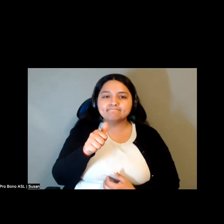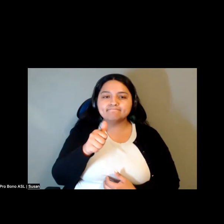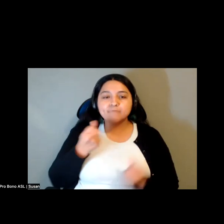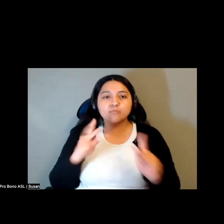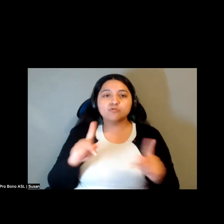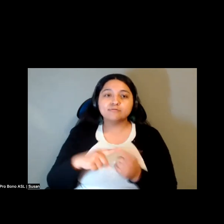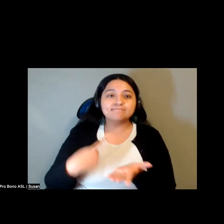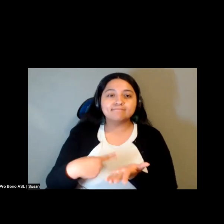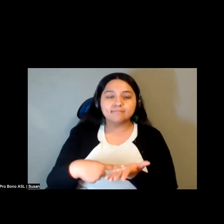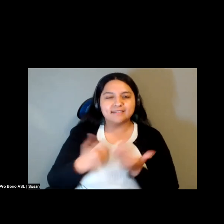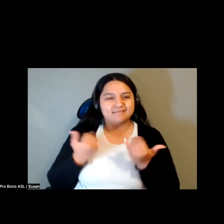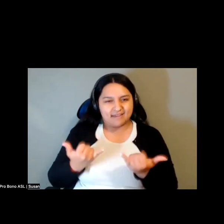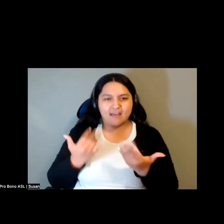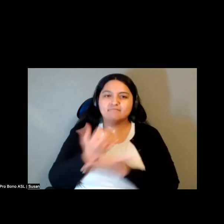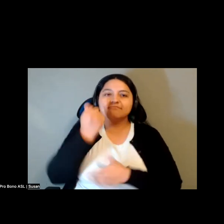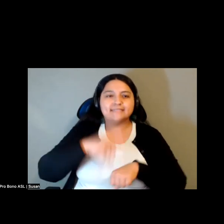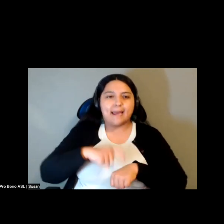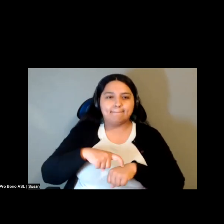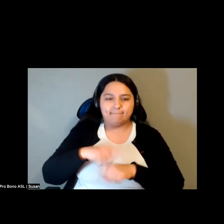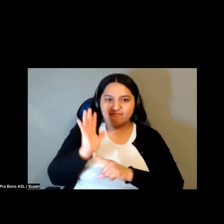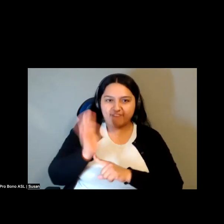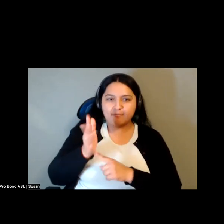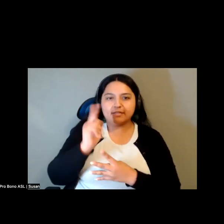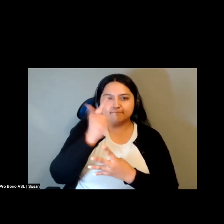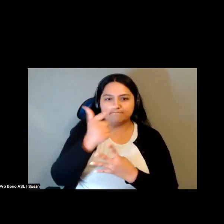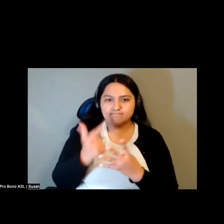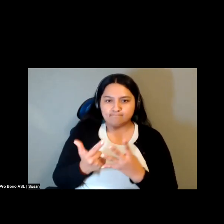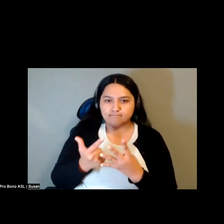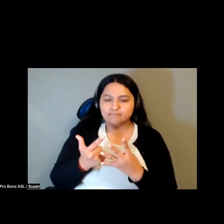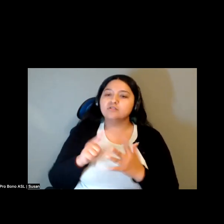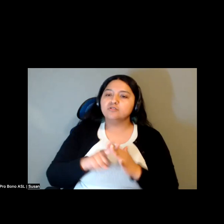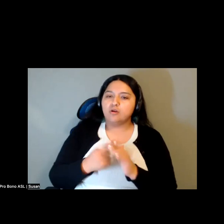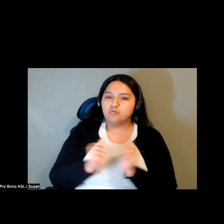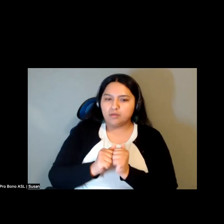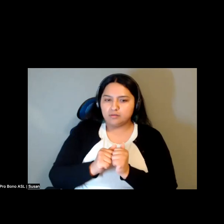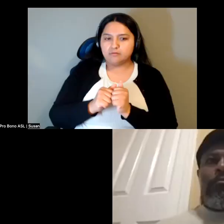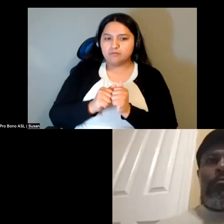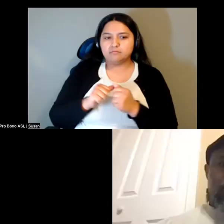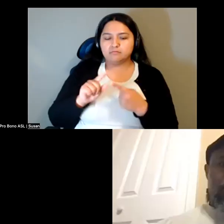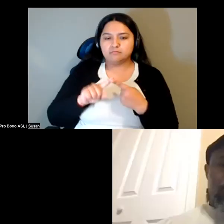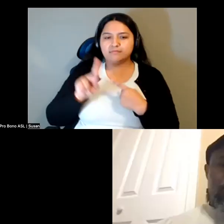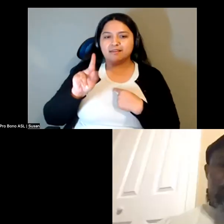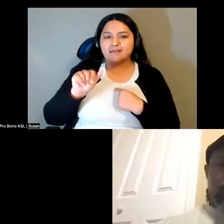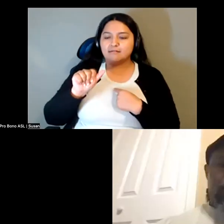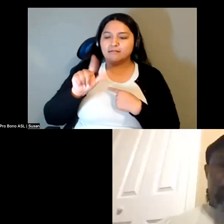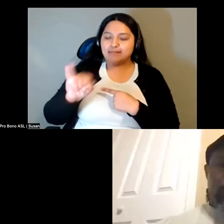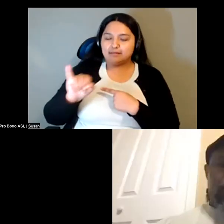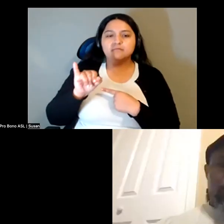remarks. So, with that, we'll turn back to Kali Akuno and allow him to